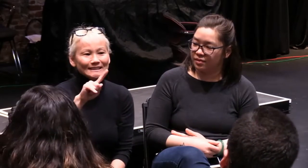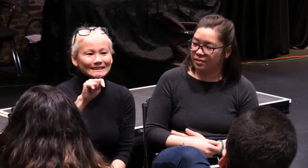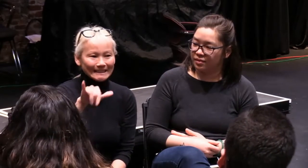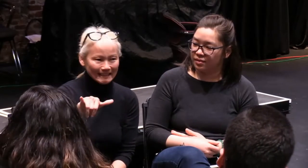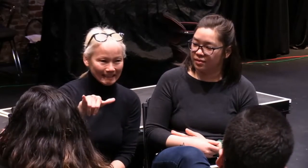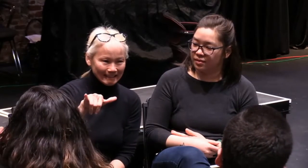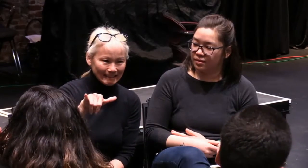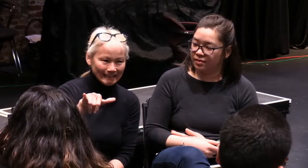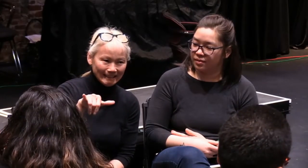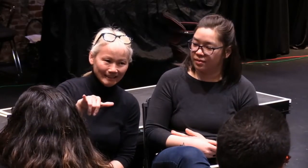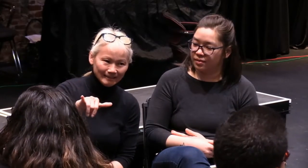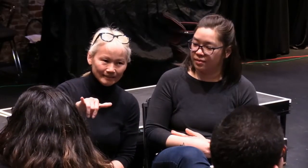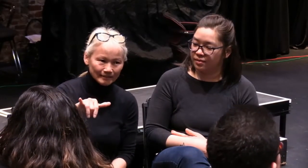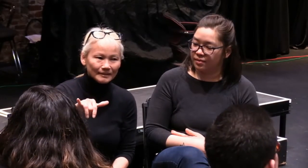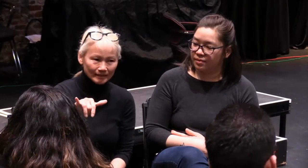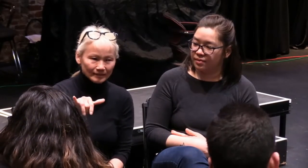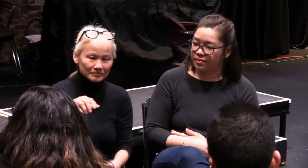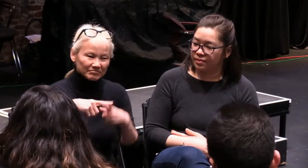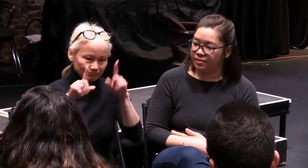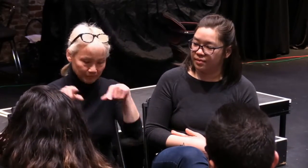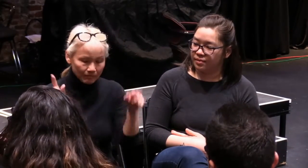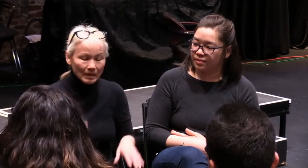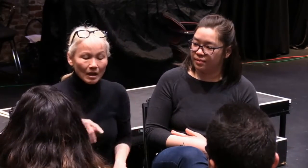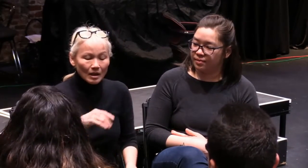Diversity and Inclusion component of TCG.